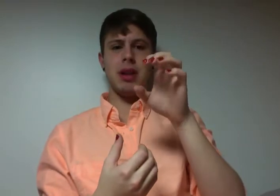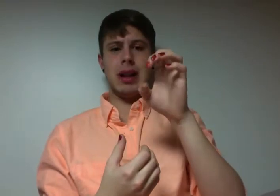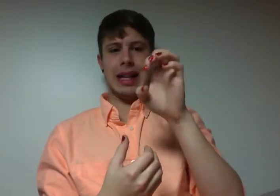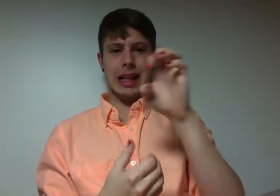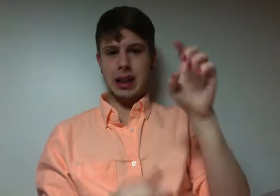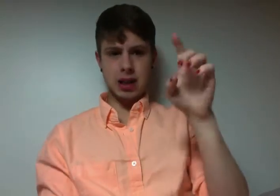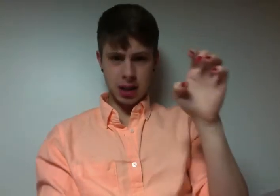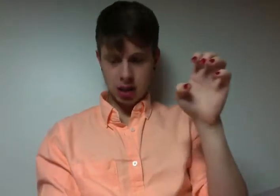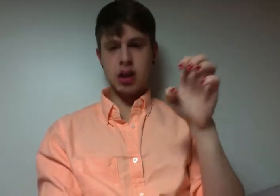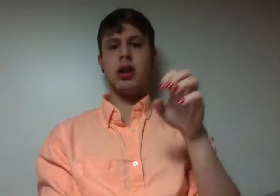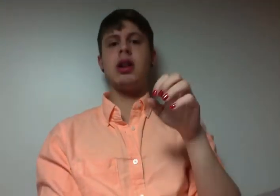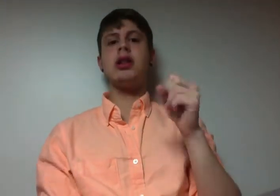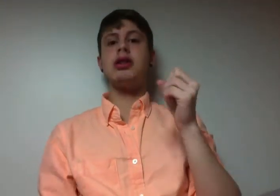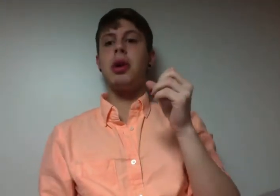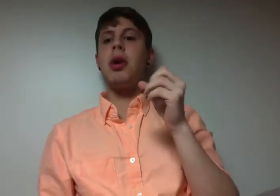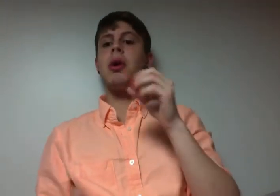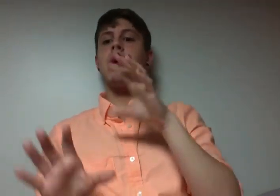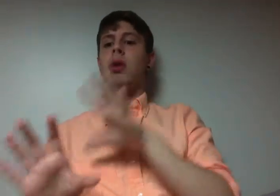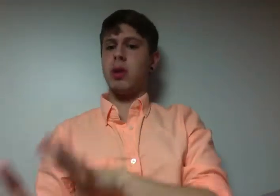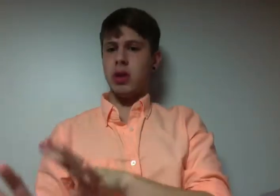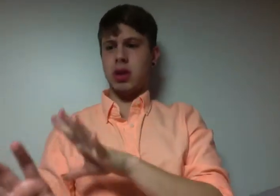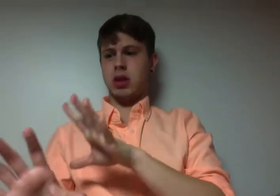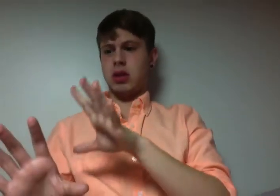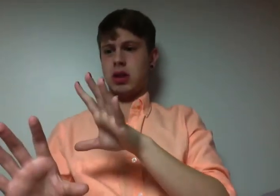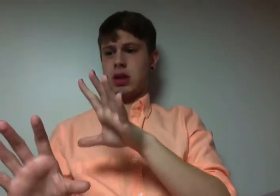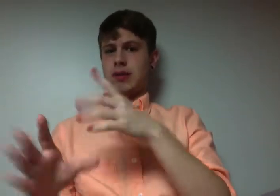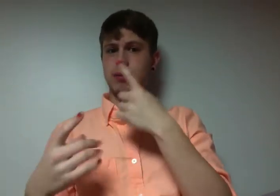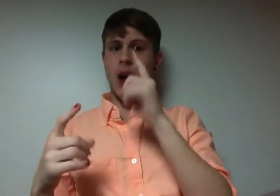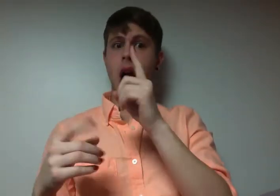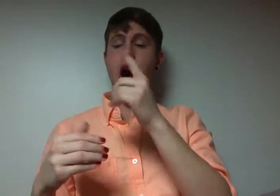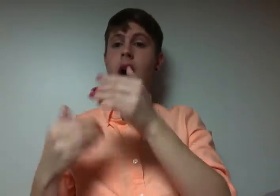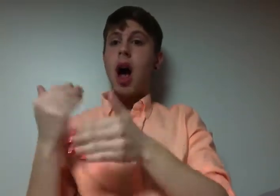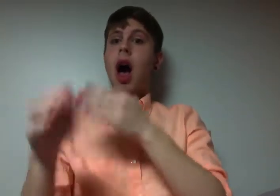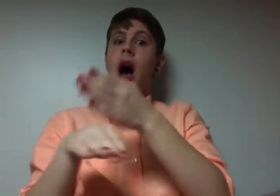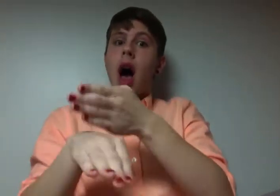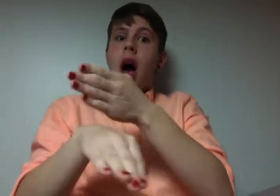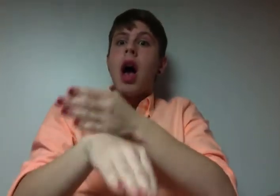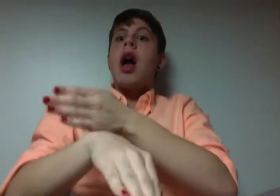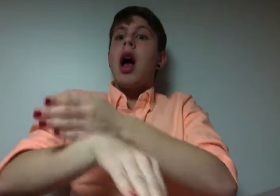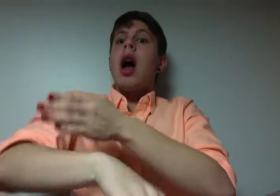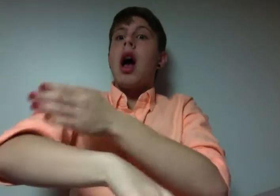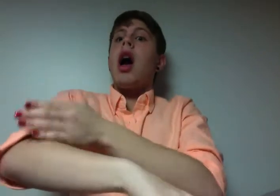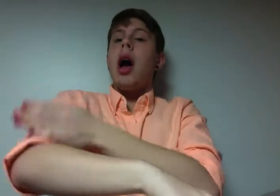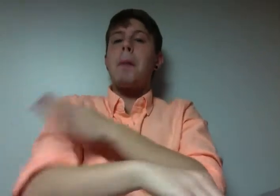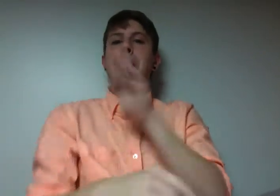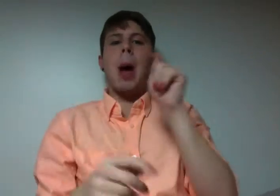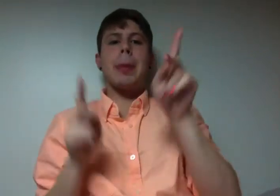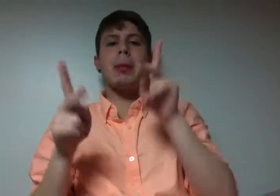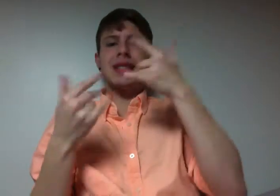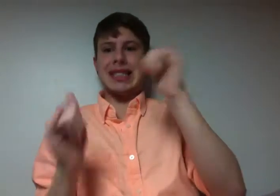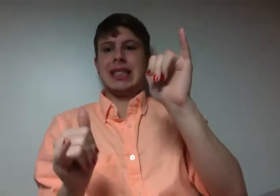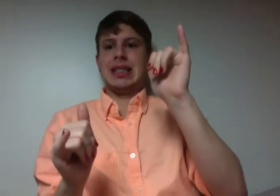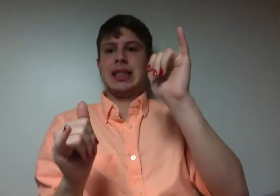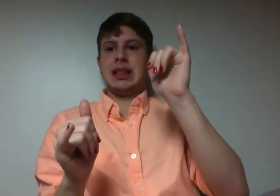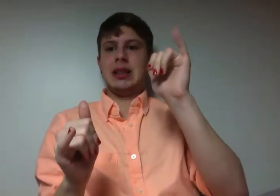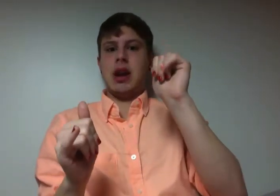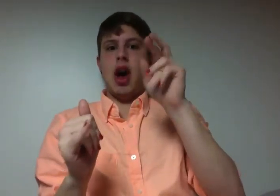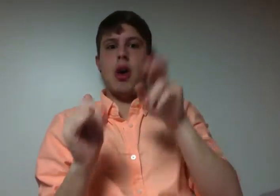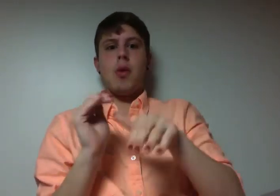in the fringe is so damn frosty, the people like, damn, that's a cold-ass honky. Rollin' in hella deep, headed to the mezzanine, Dressed in all pink,